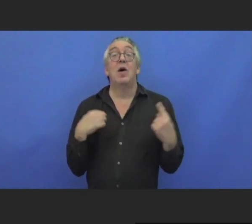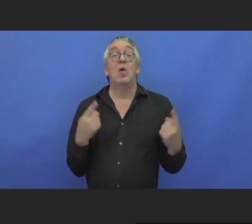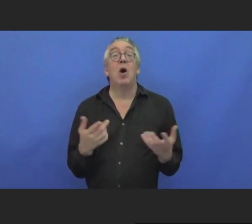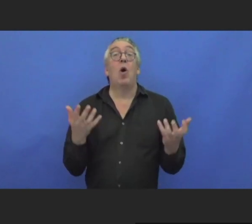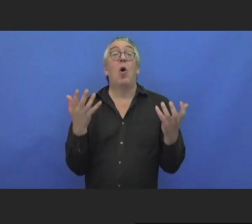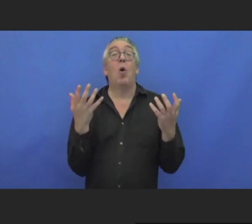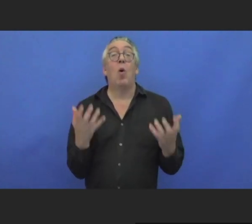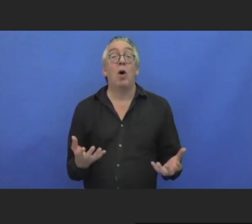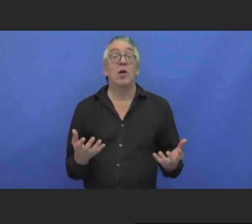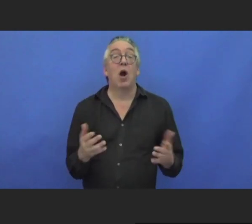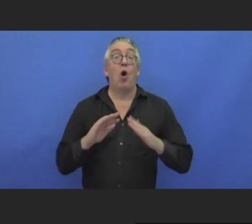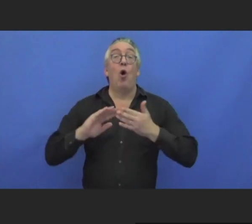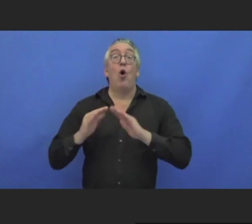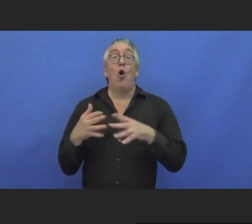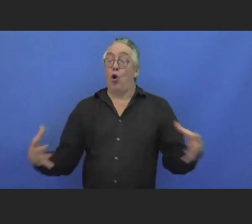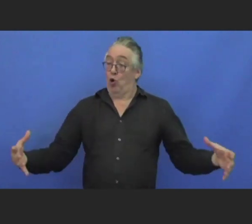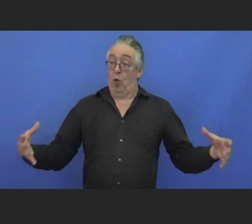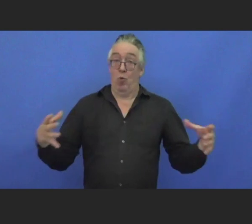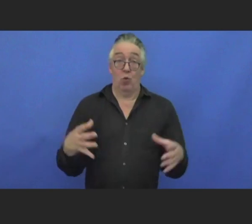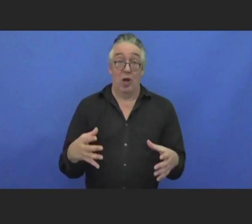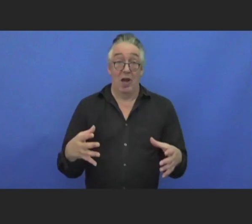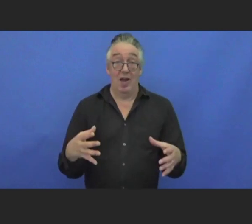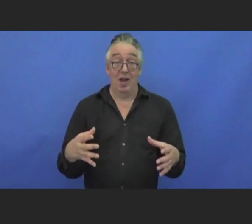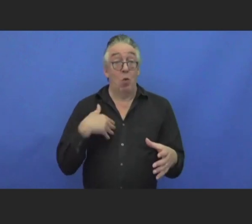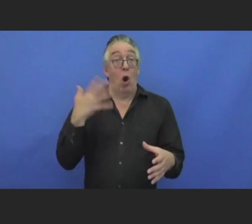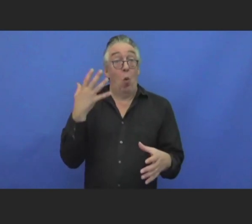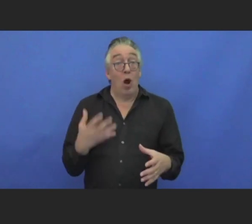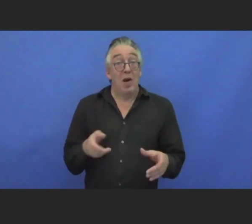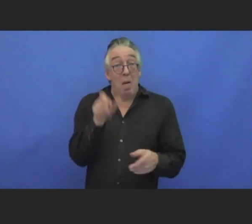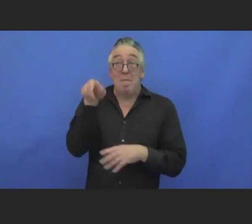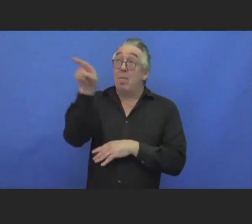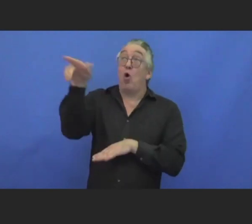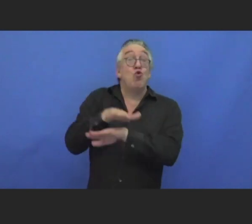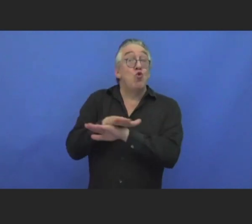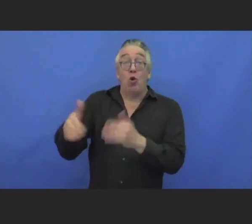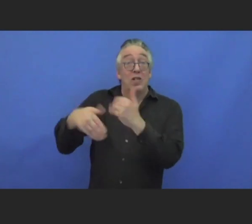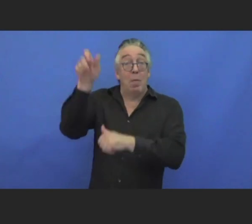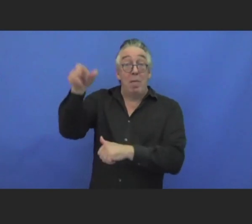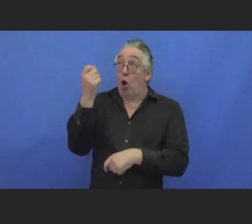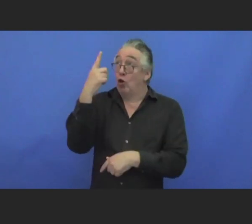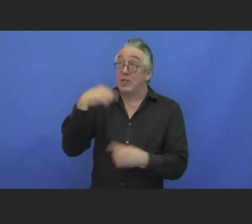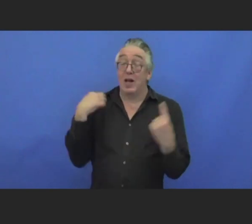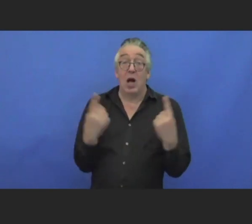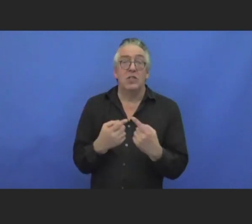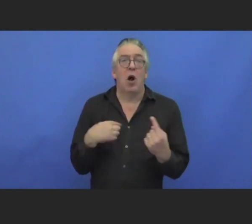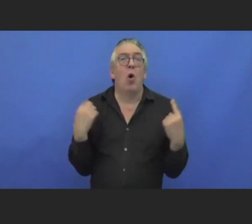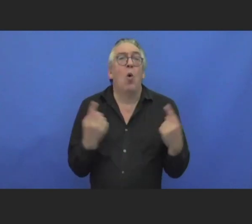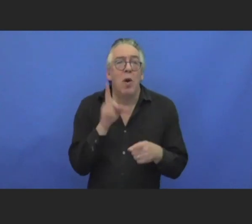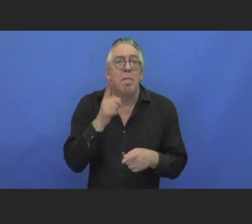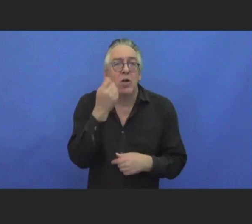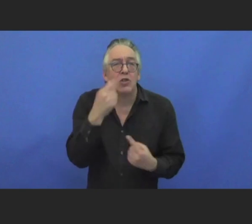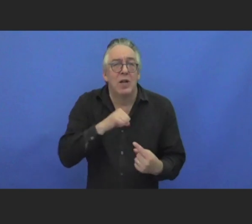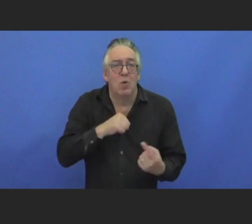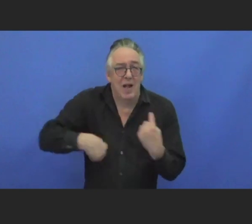who are outside of the disability community to understand us. Then we also need to understand ourselves, we need to